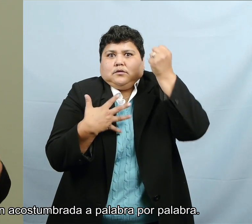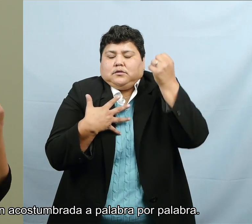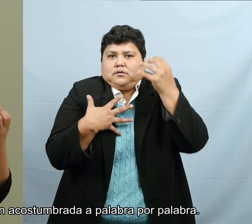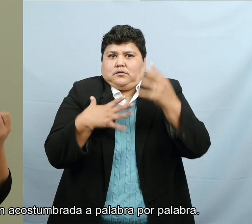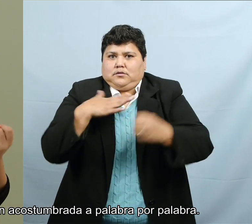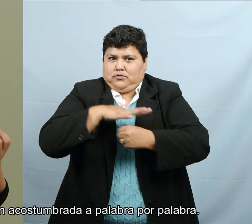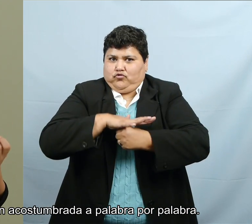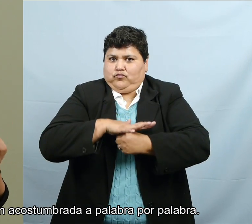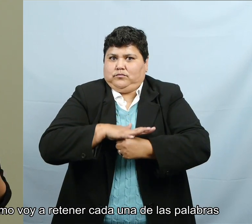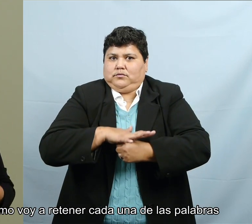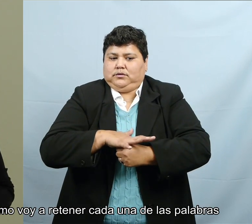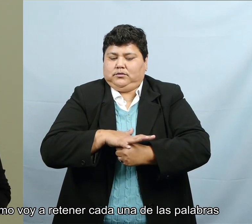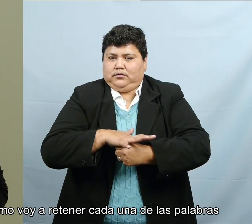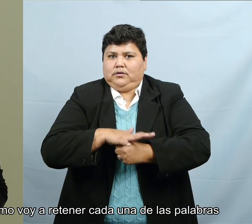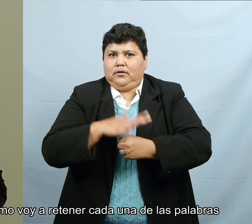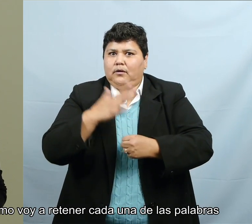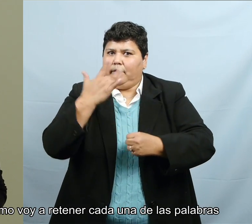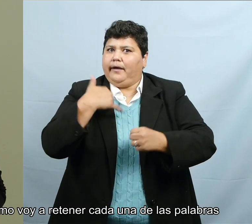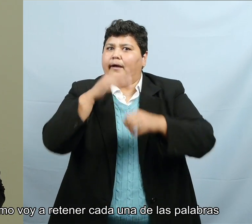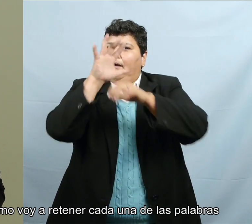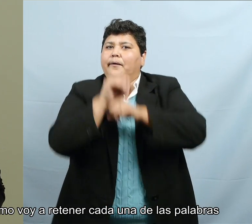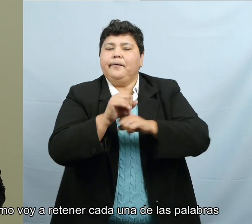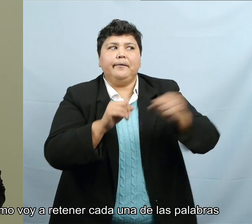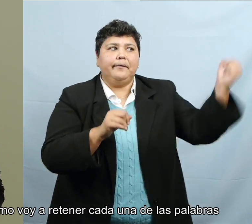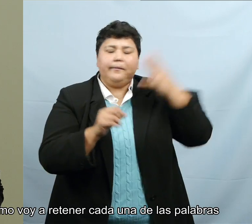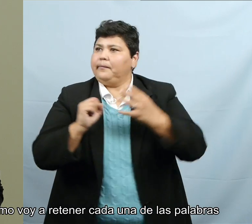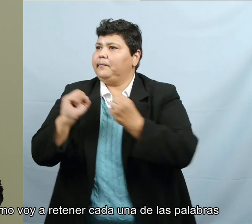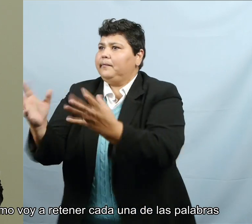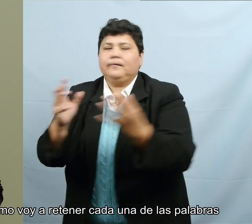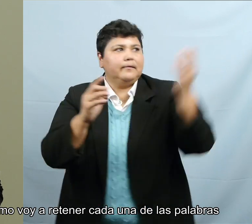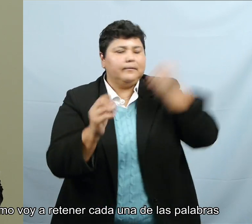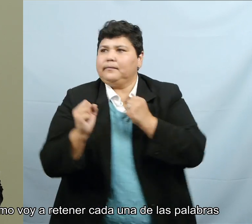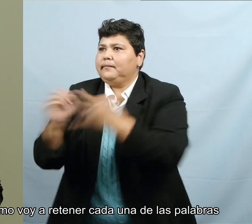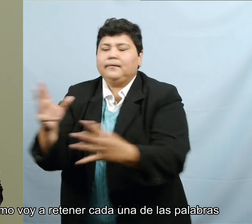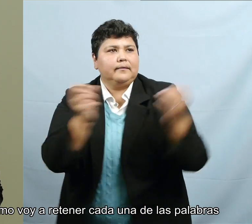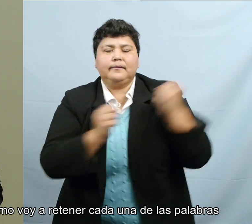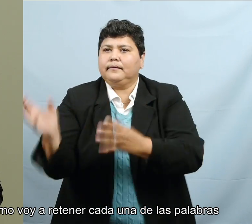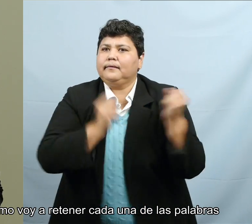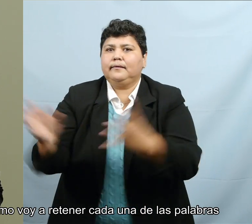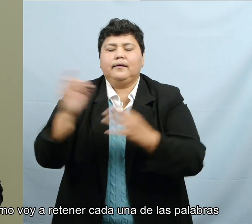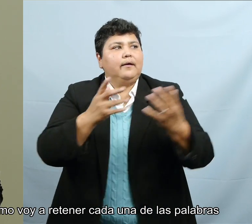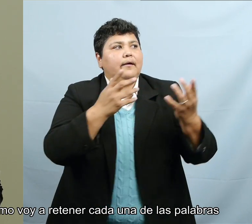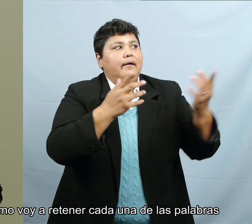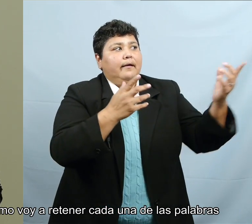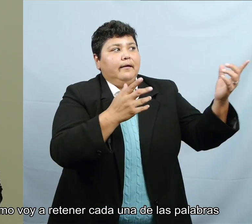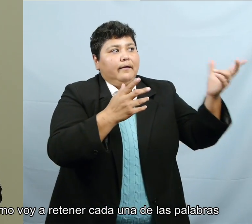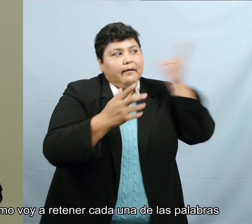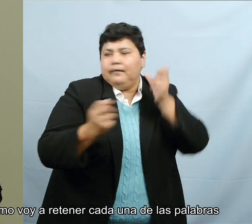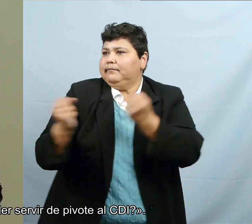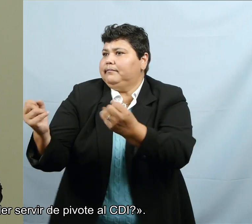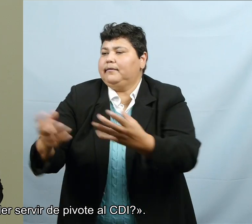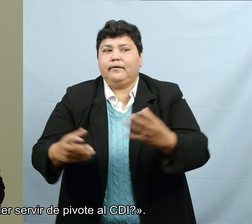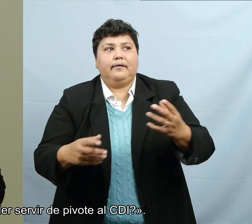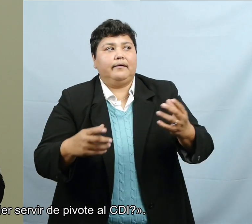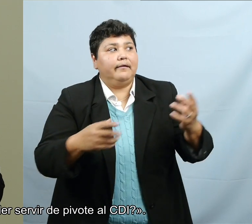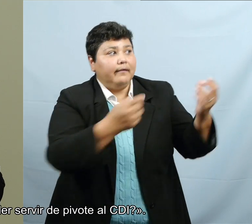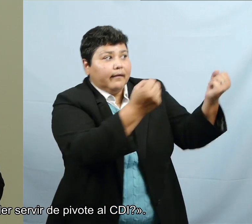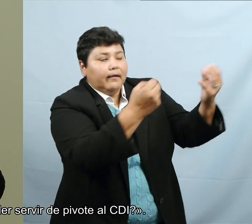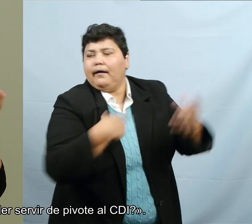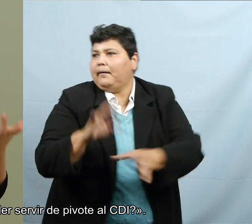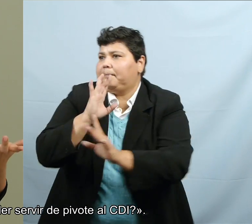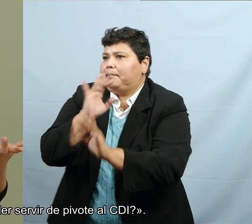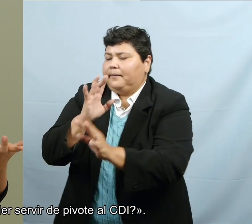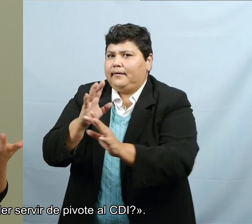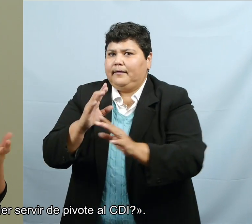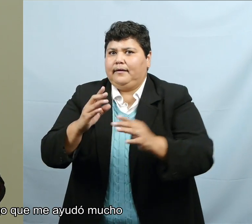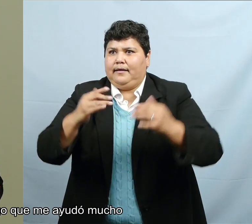word and every word, so I thought, okay, how am I going to, you know, retain every single word and then be able to